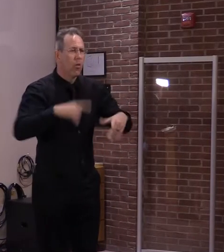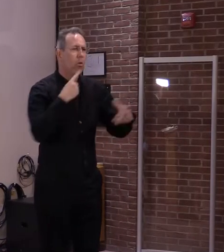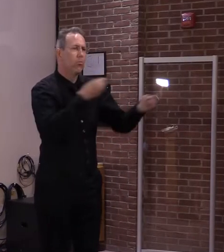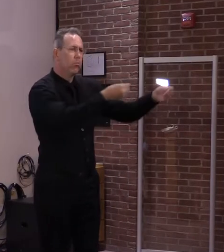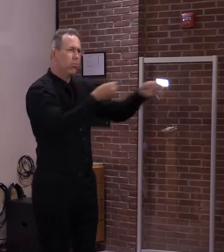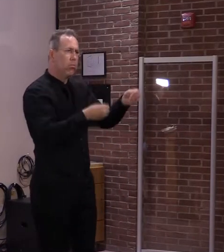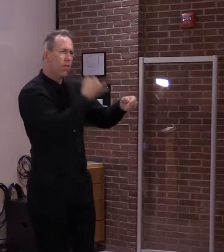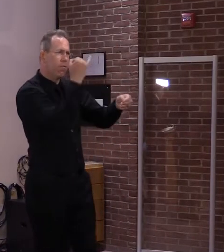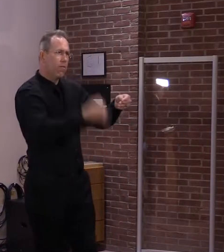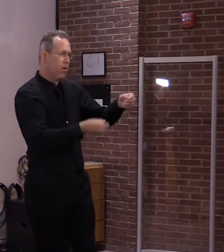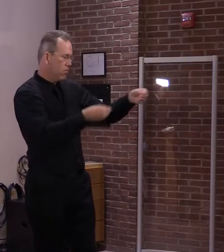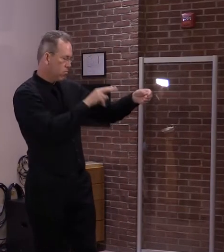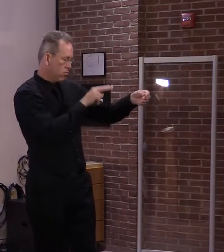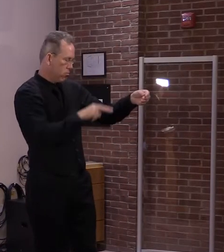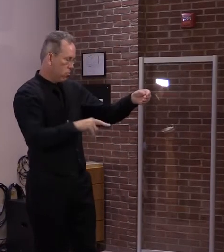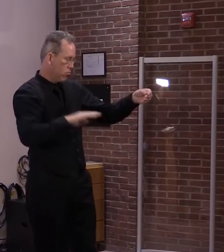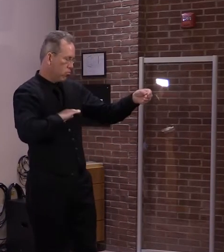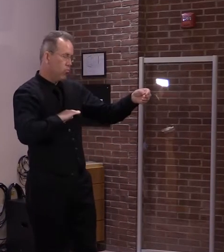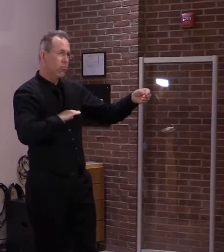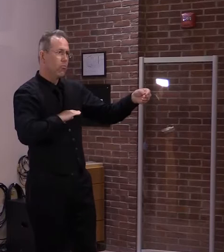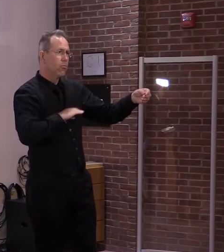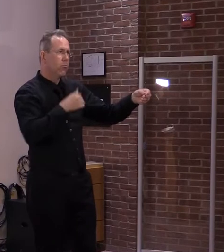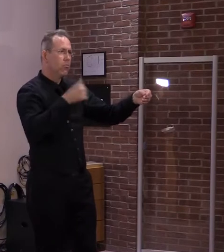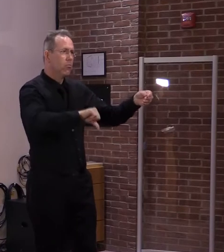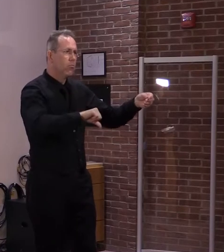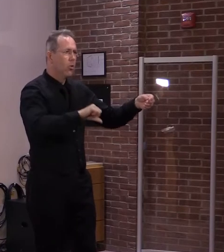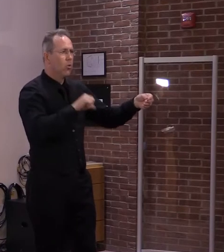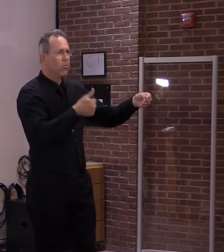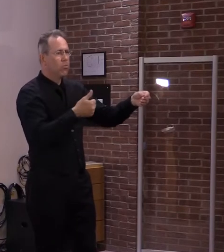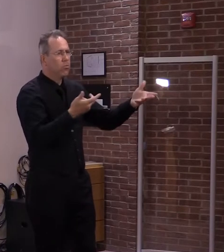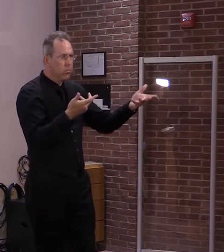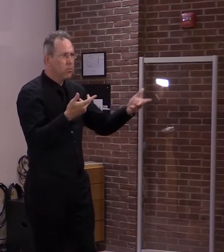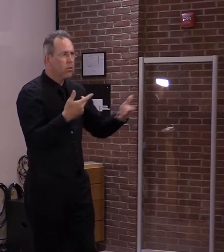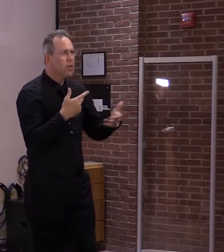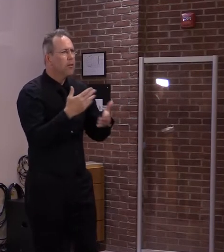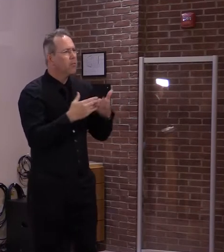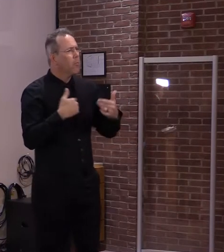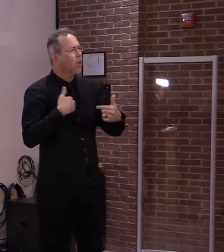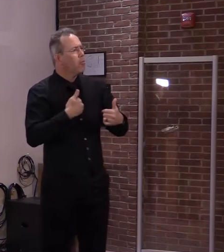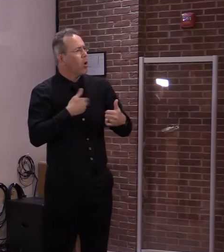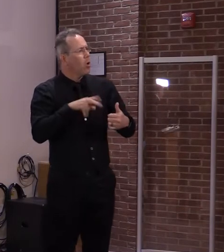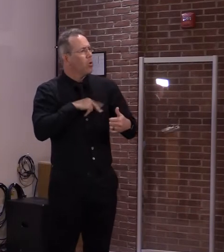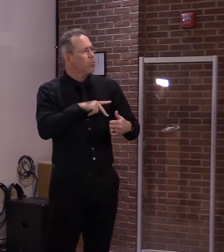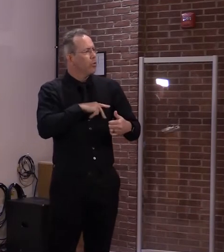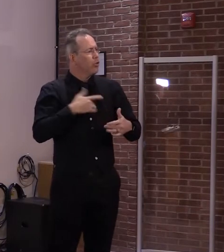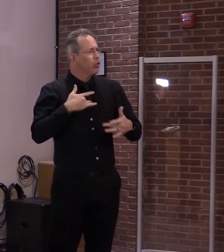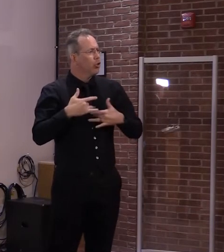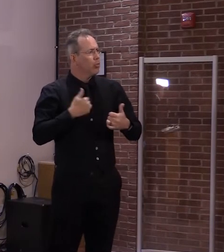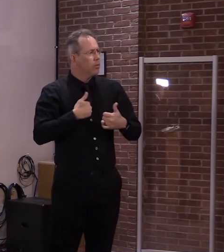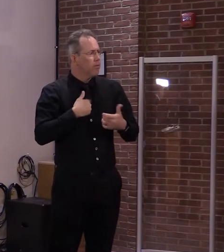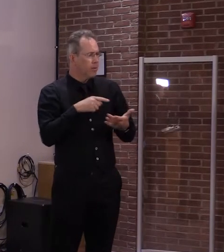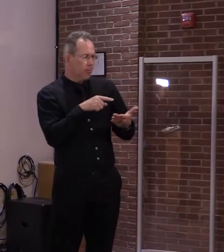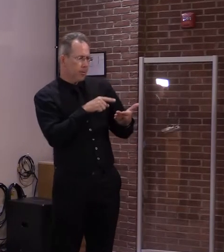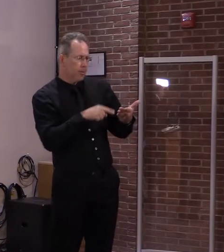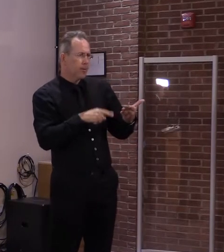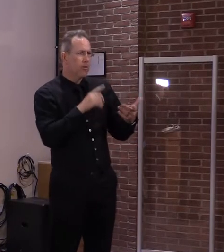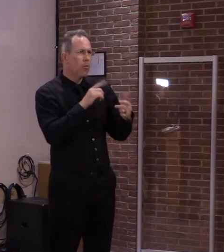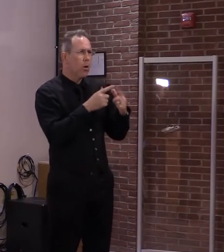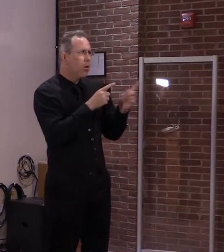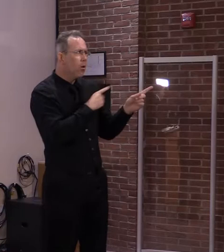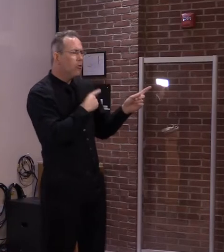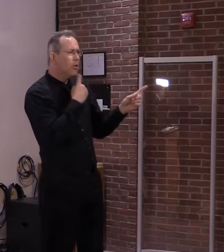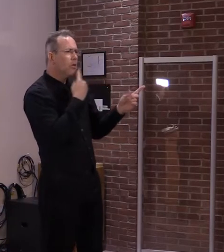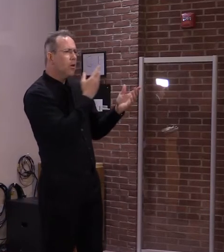But I have, you know, I have some concerns about a number of pieces of legislation moving through the legislature at this point in time. So